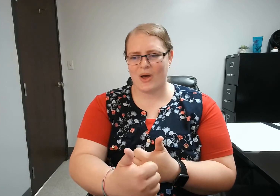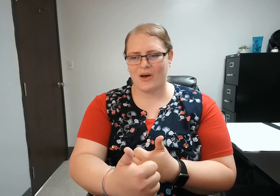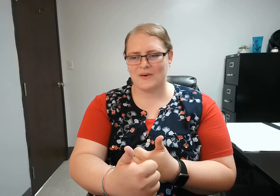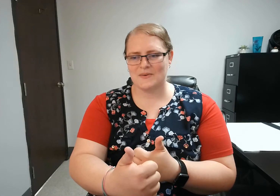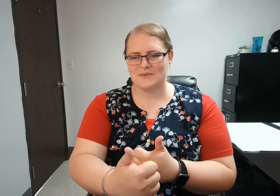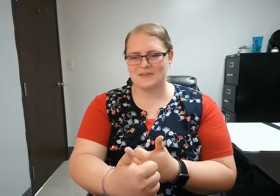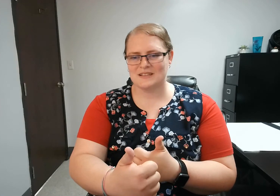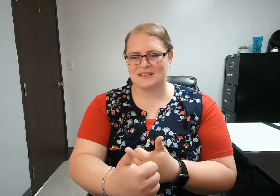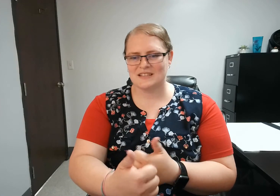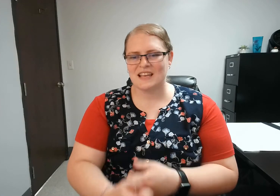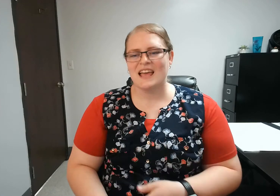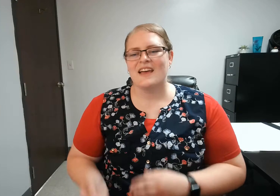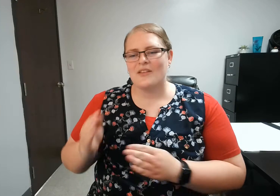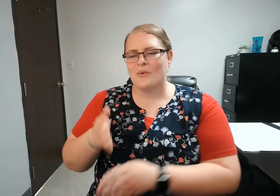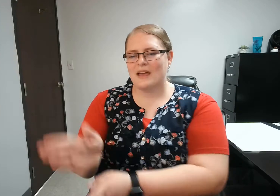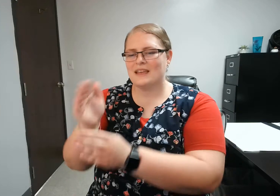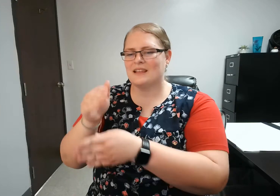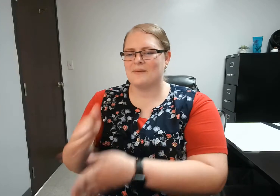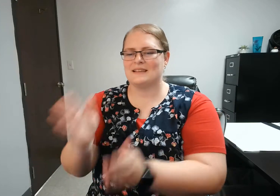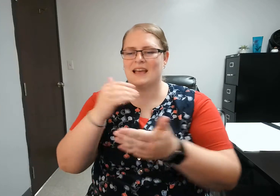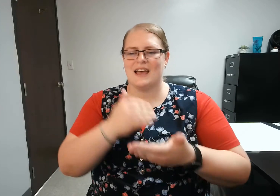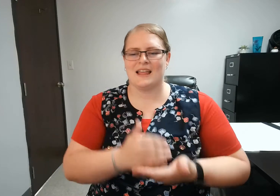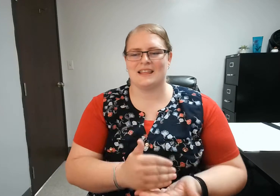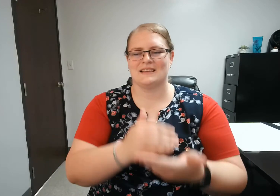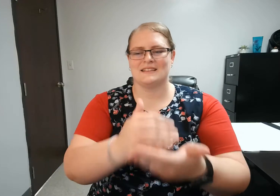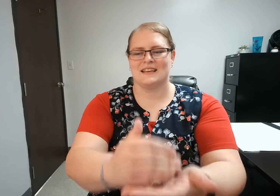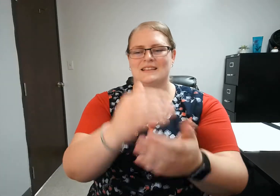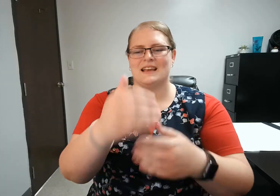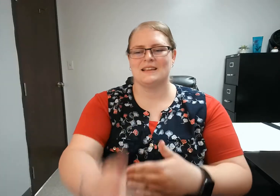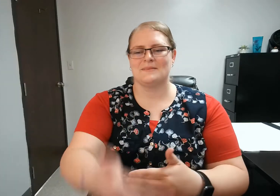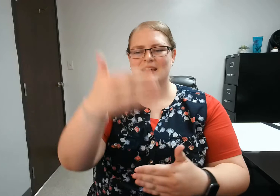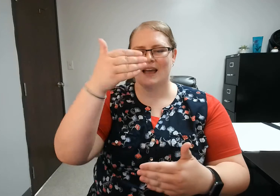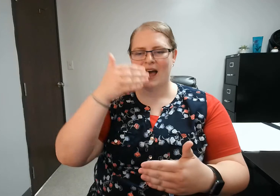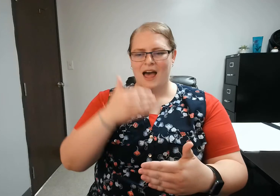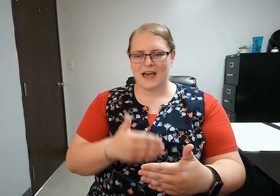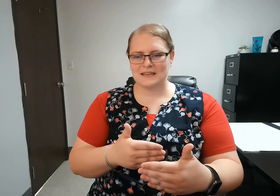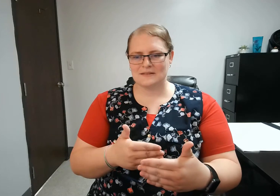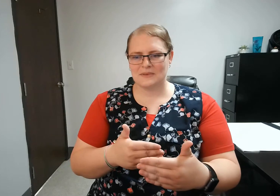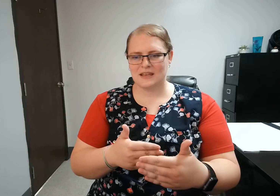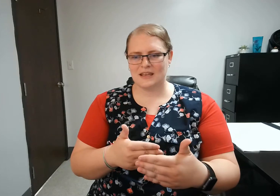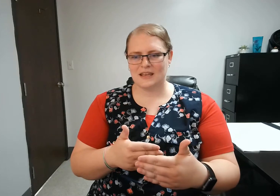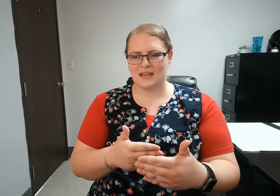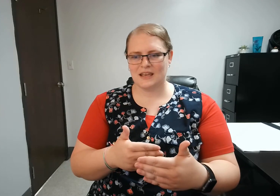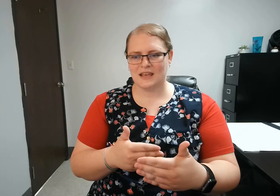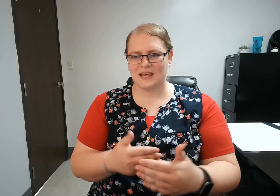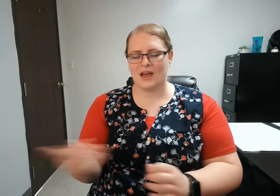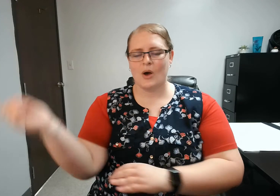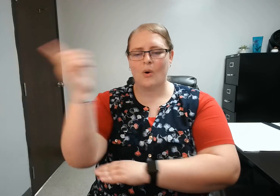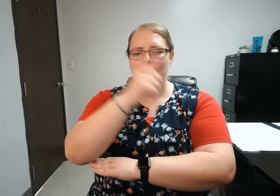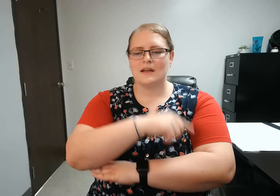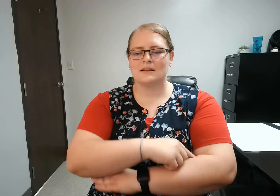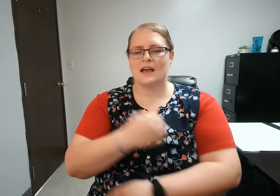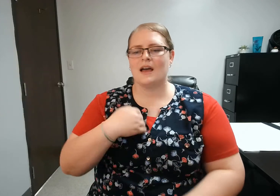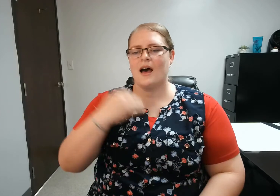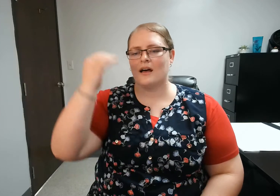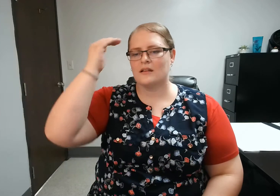If I put it to myself I see stays behind me How do I